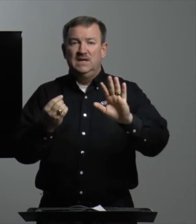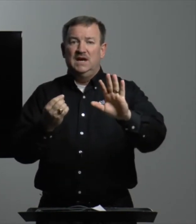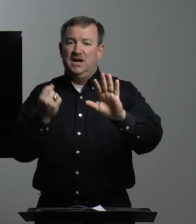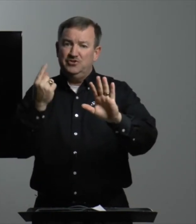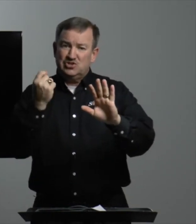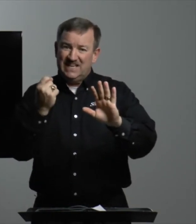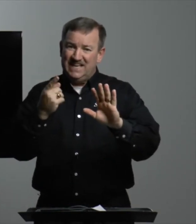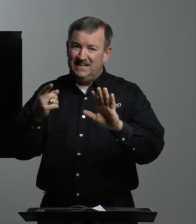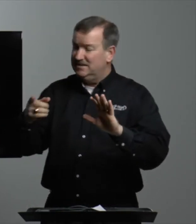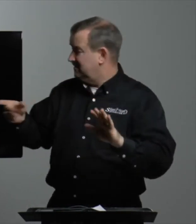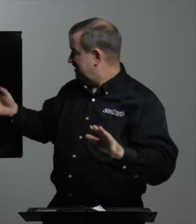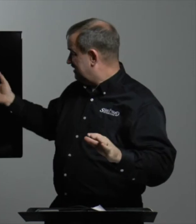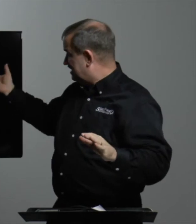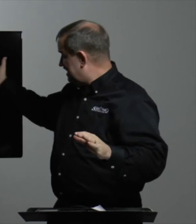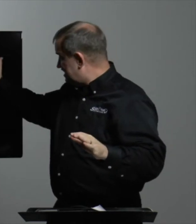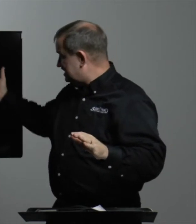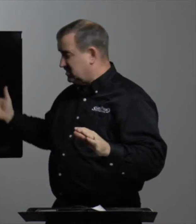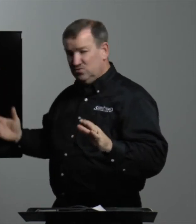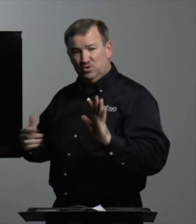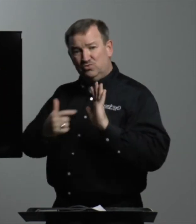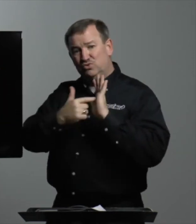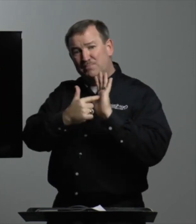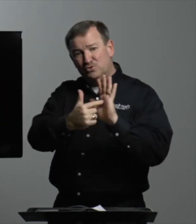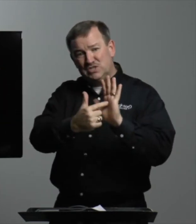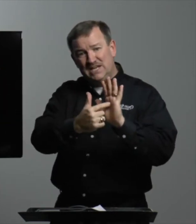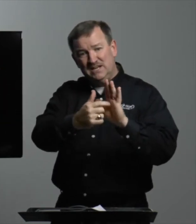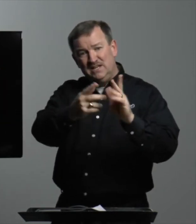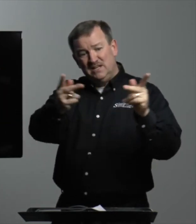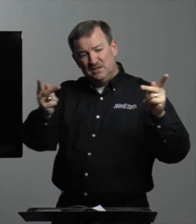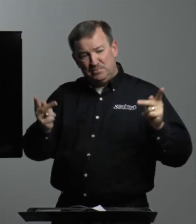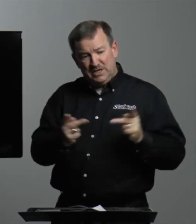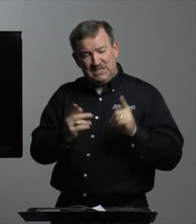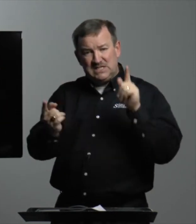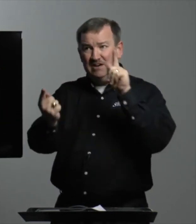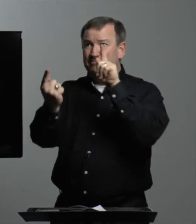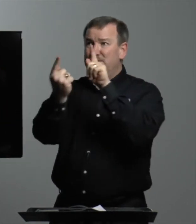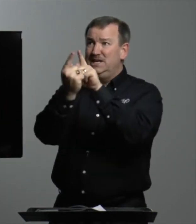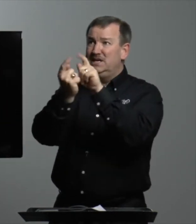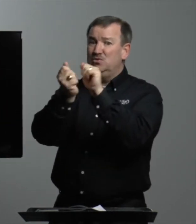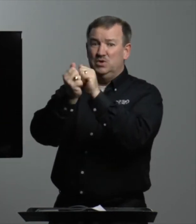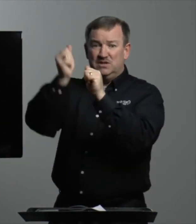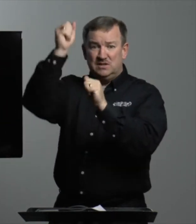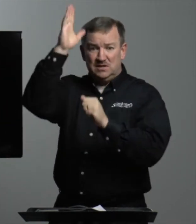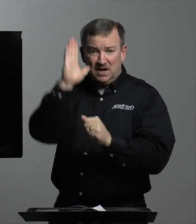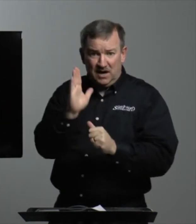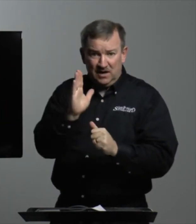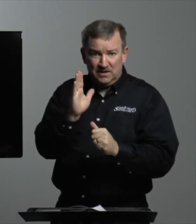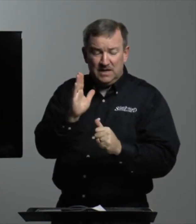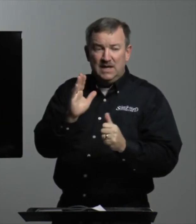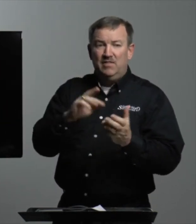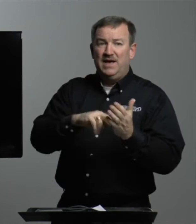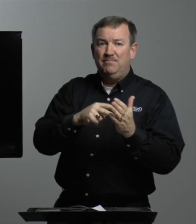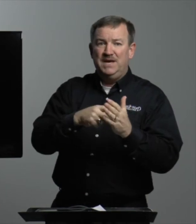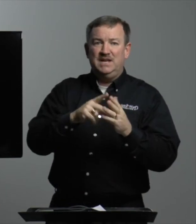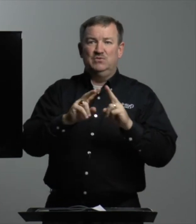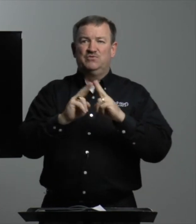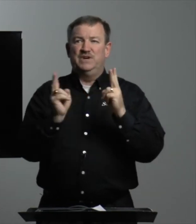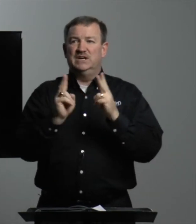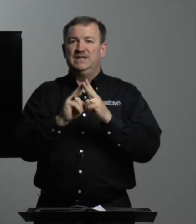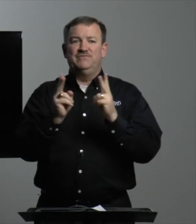understand this would represent the place of meeting with God. That meant it was very,